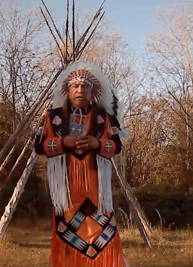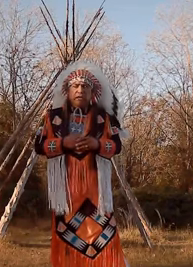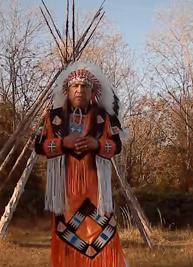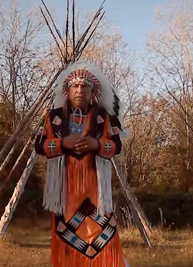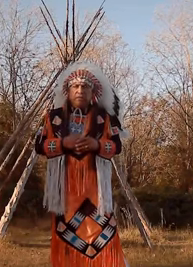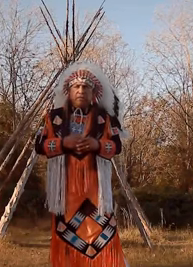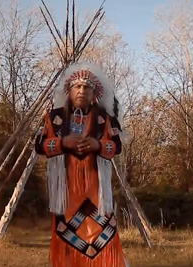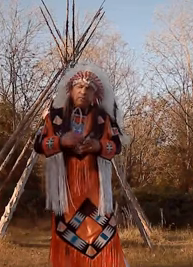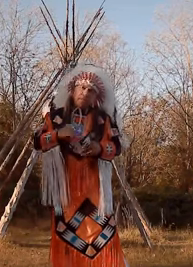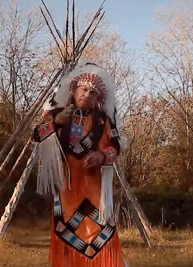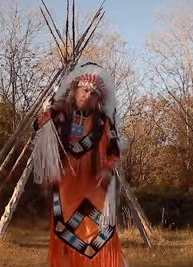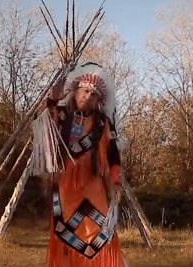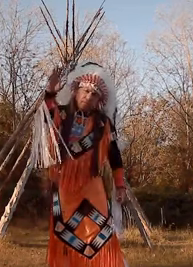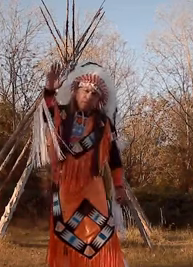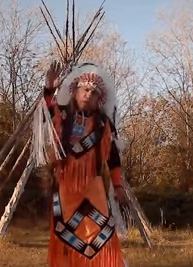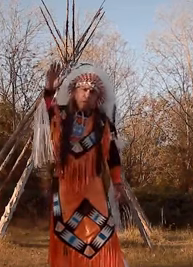again, Madol.